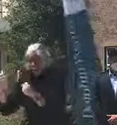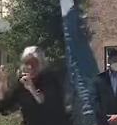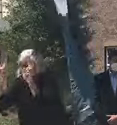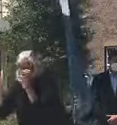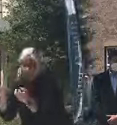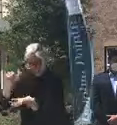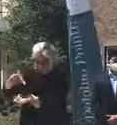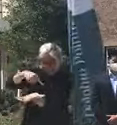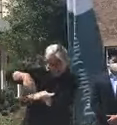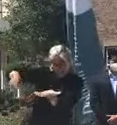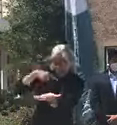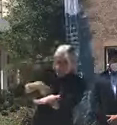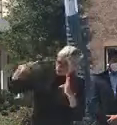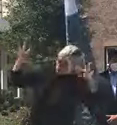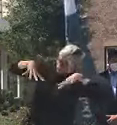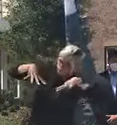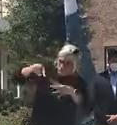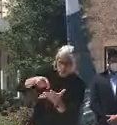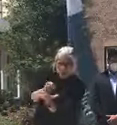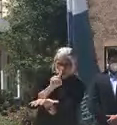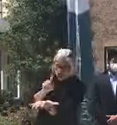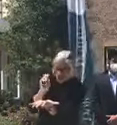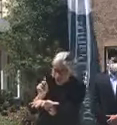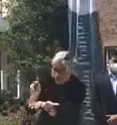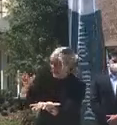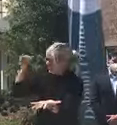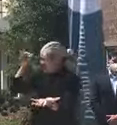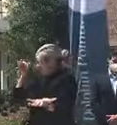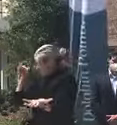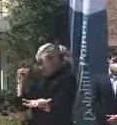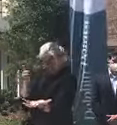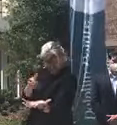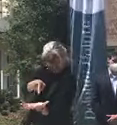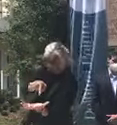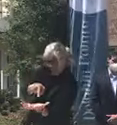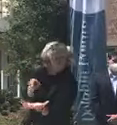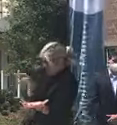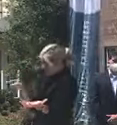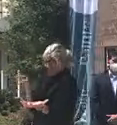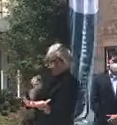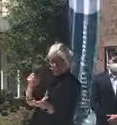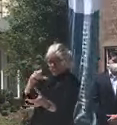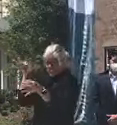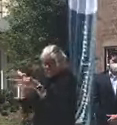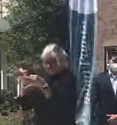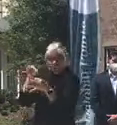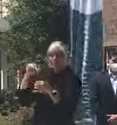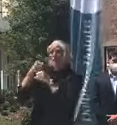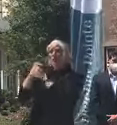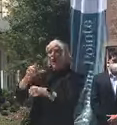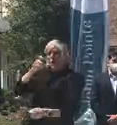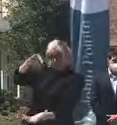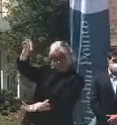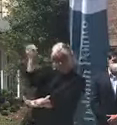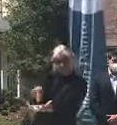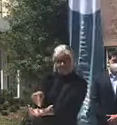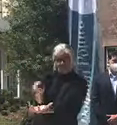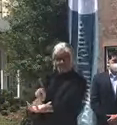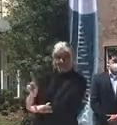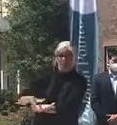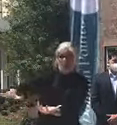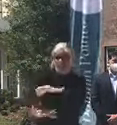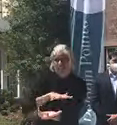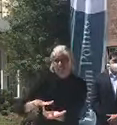sure that every decision was made to protect them. And I want to just